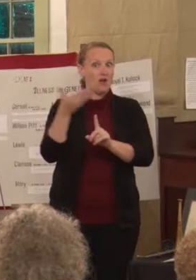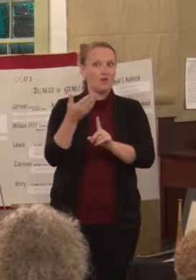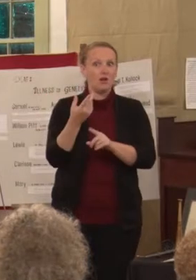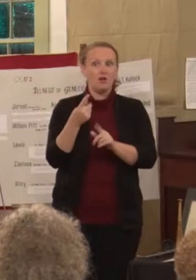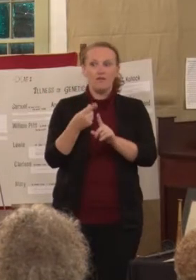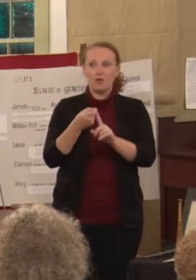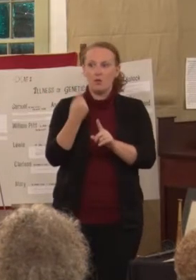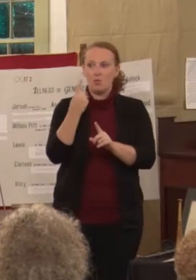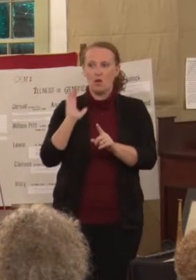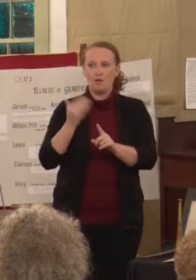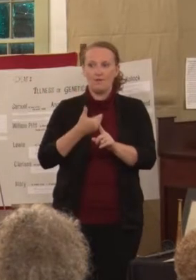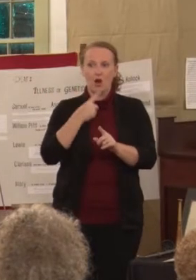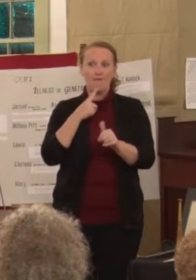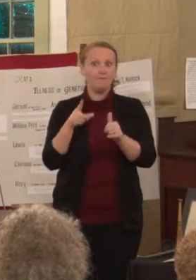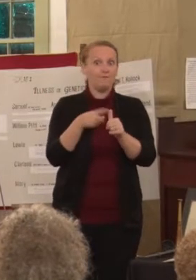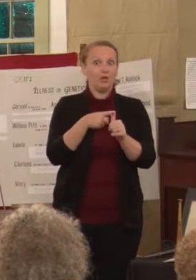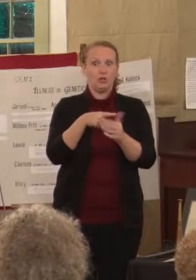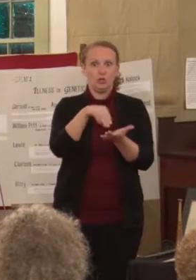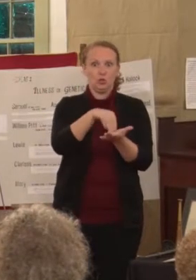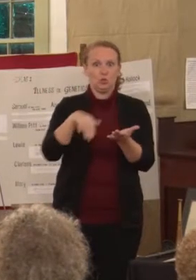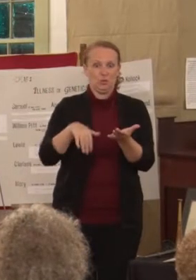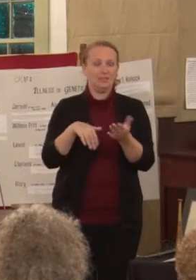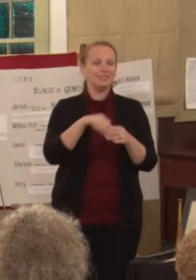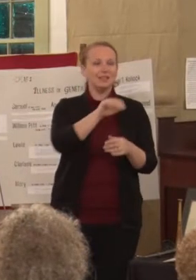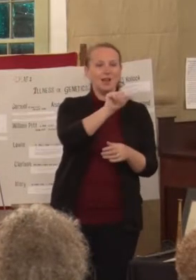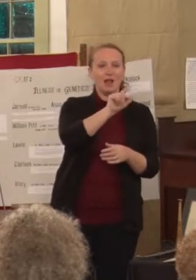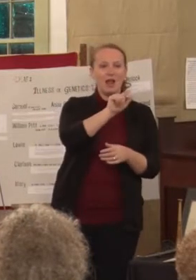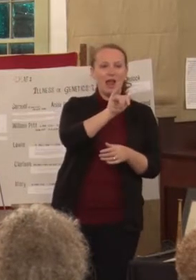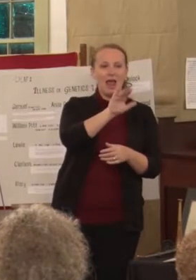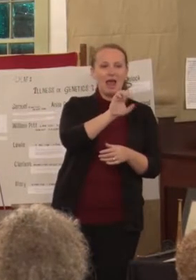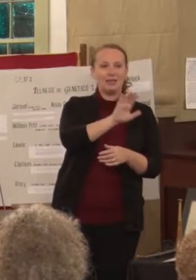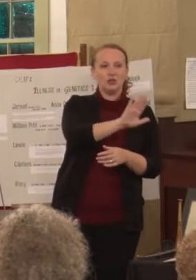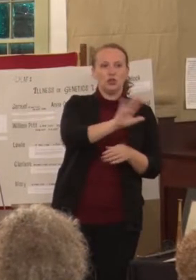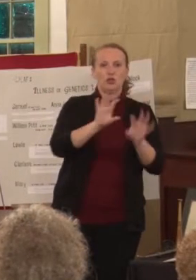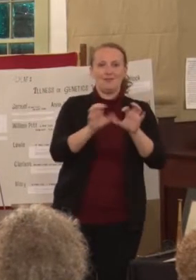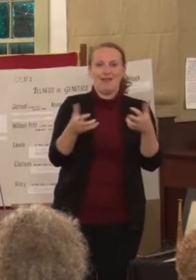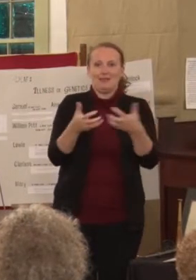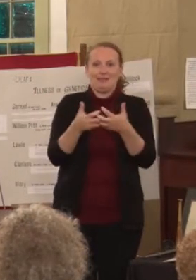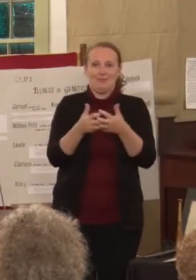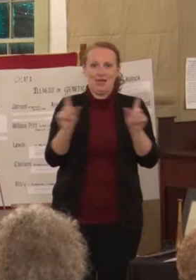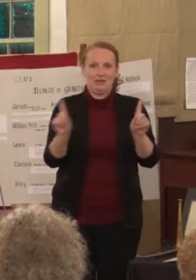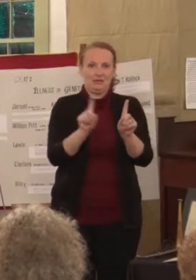Alice's classmates. And excuse me, I'm wander in front of you. Excuse me.